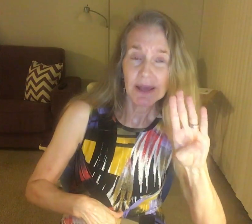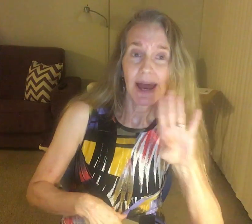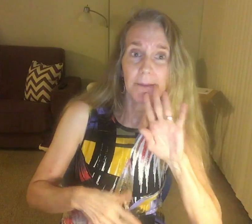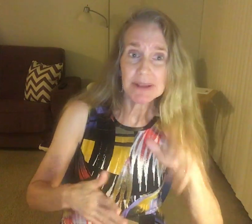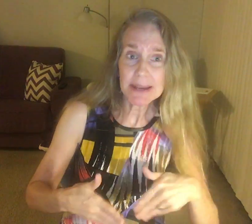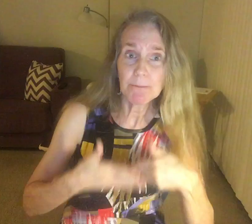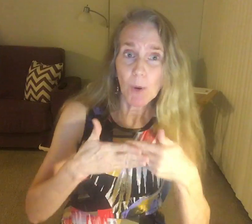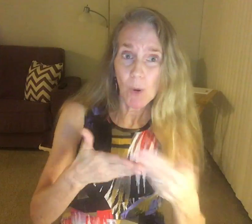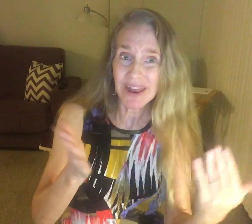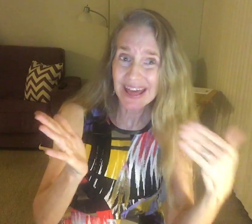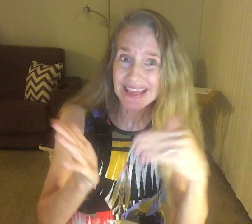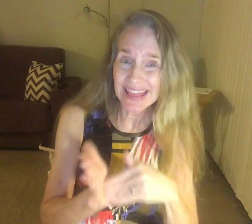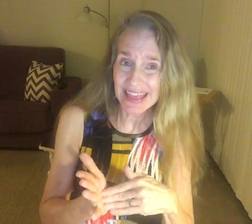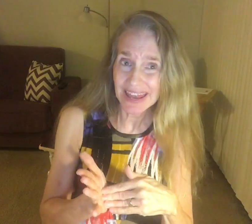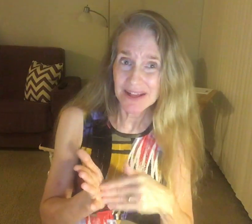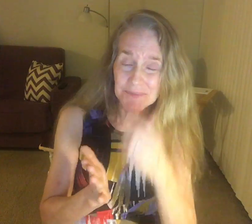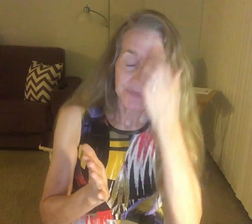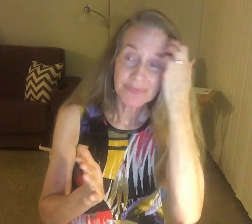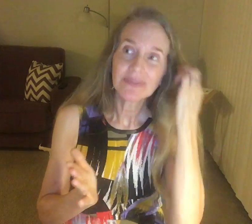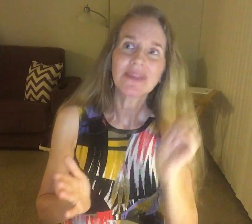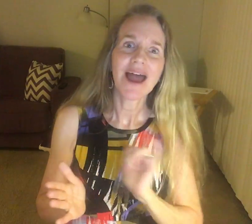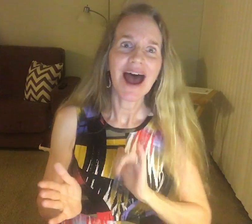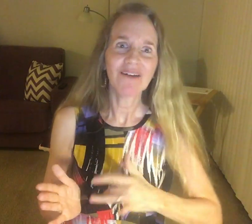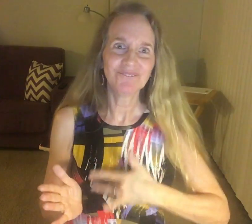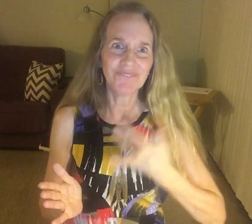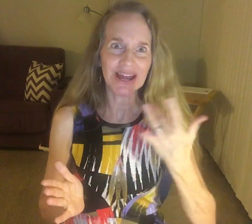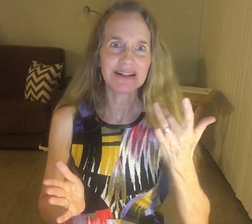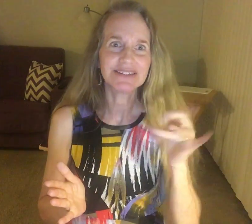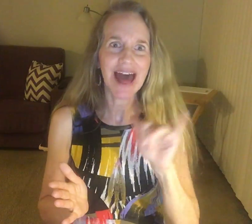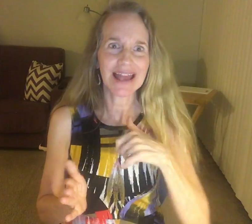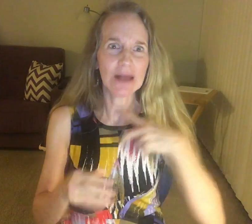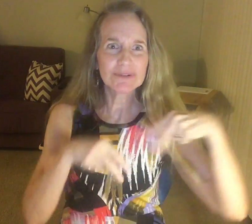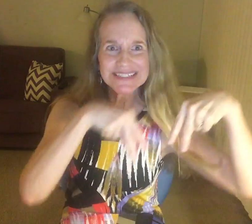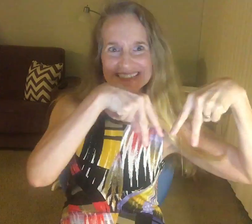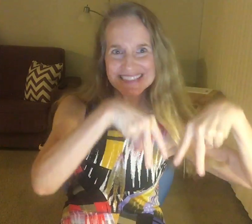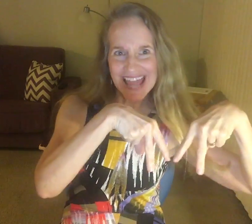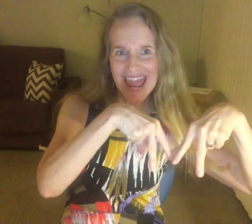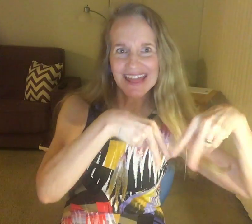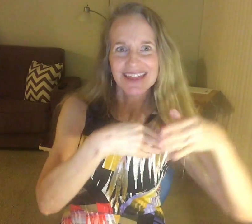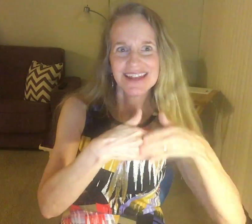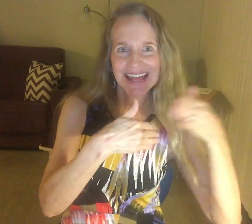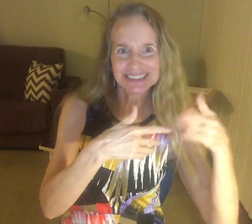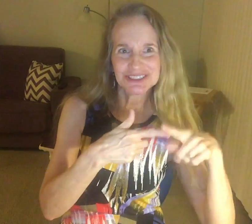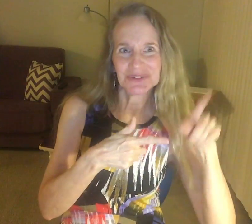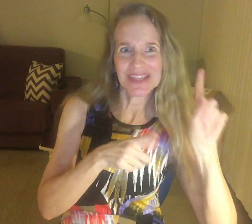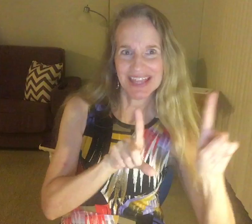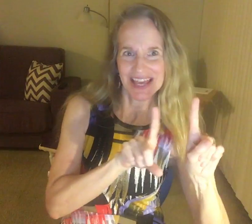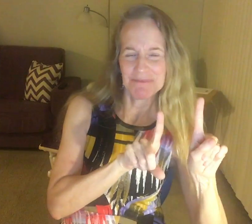be forth again? I felt like I was standing next to him.